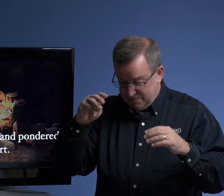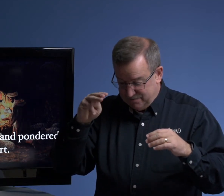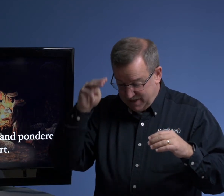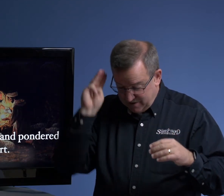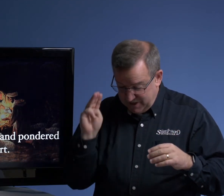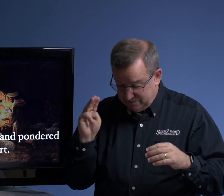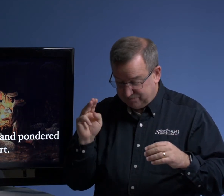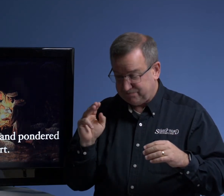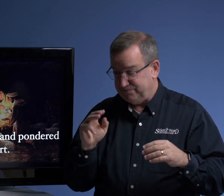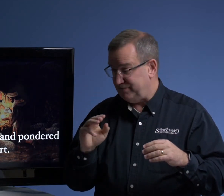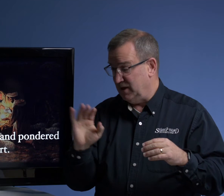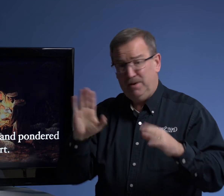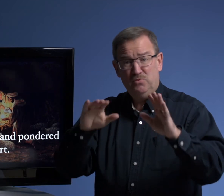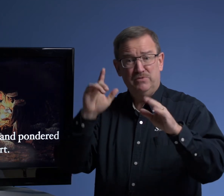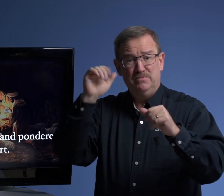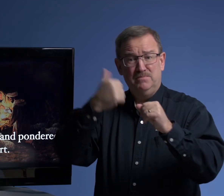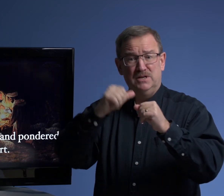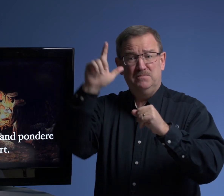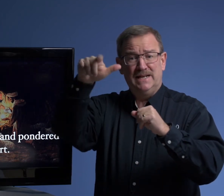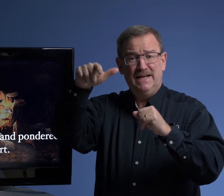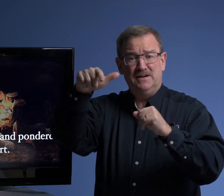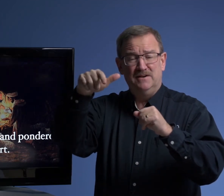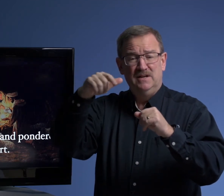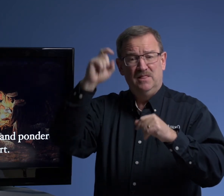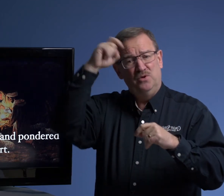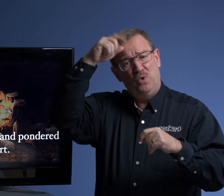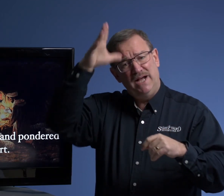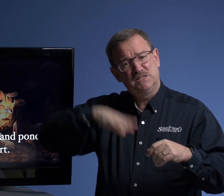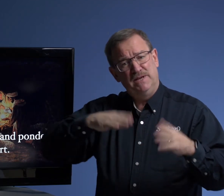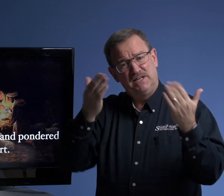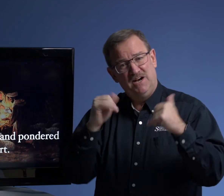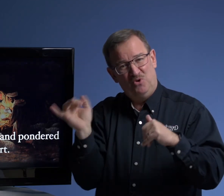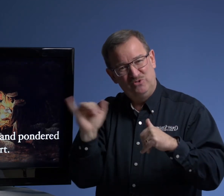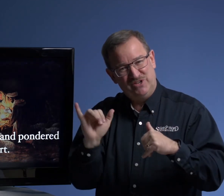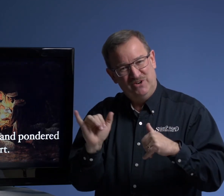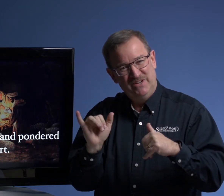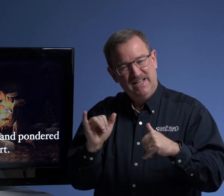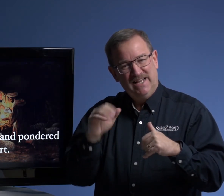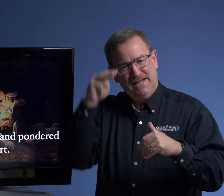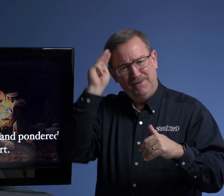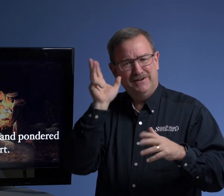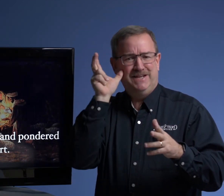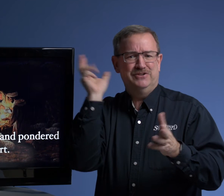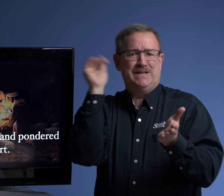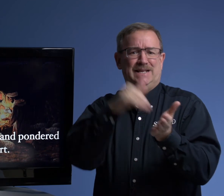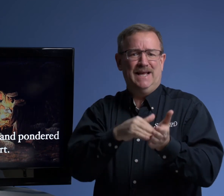Mary. Oh, by the way, remember a little bit later, the wise men come also. And Mary hears again,